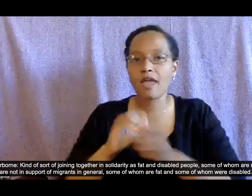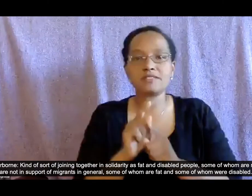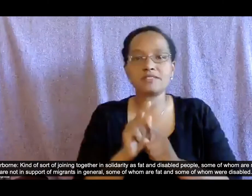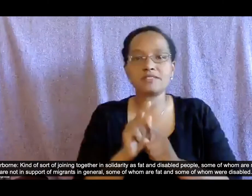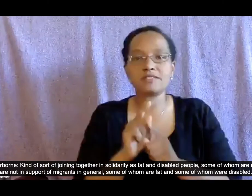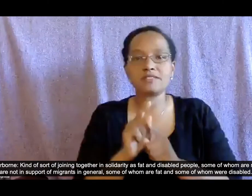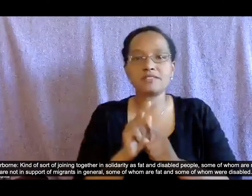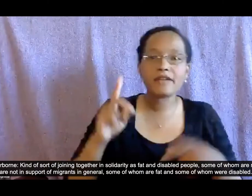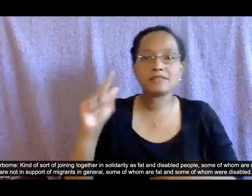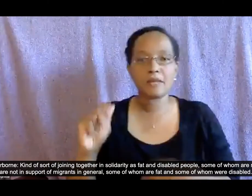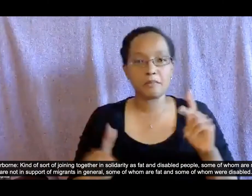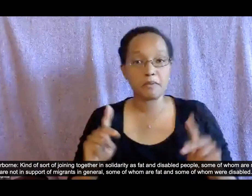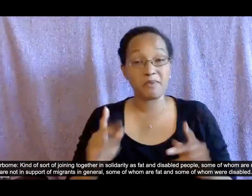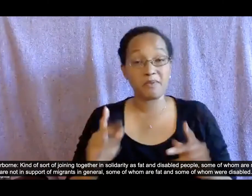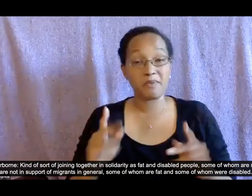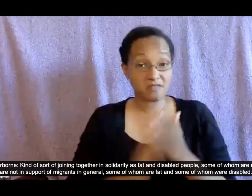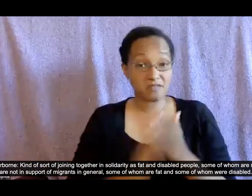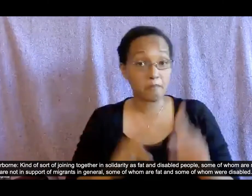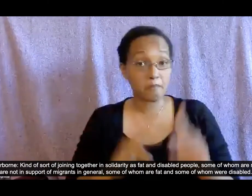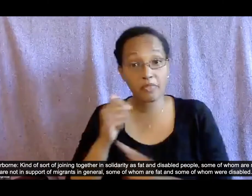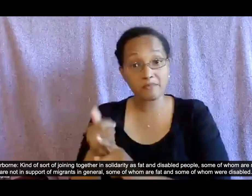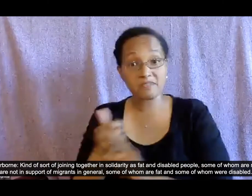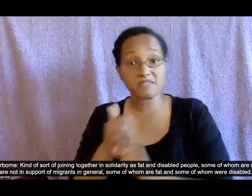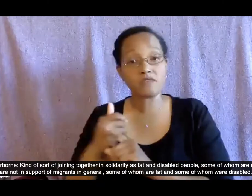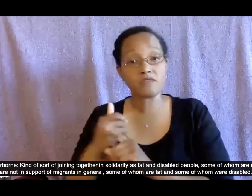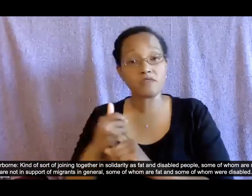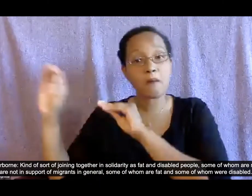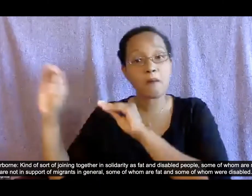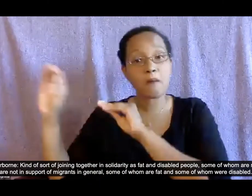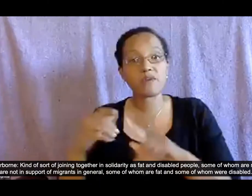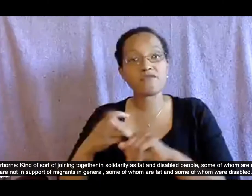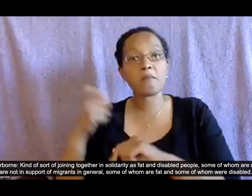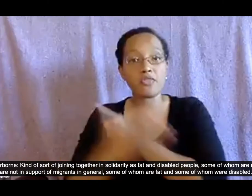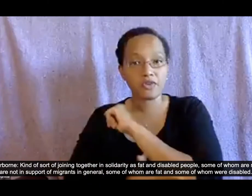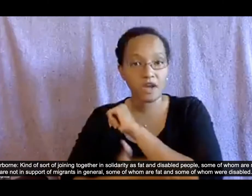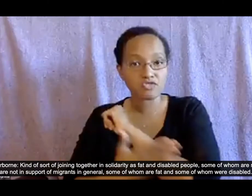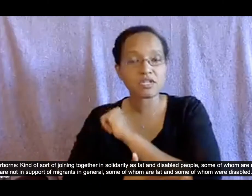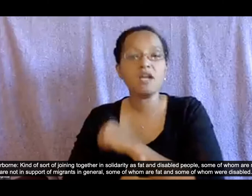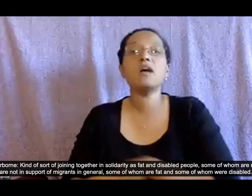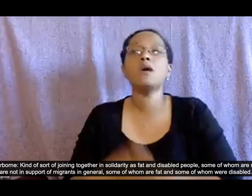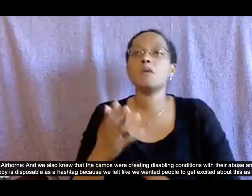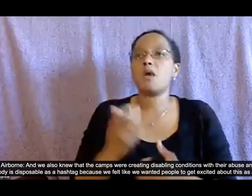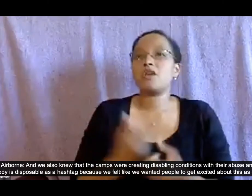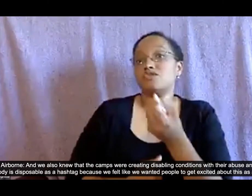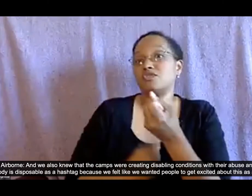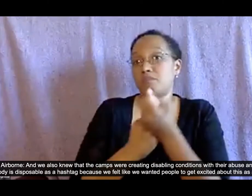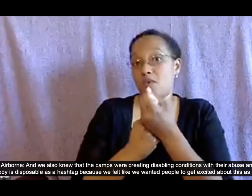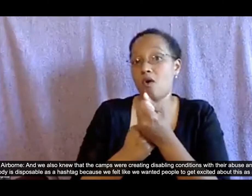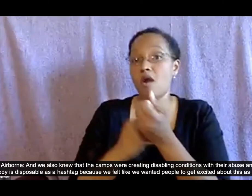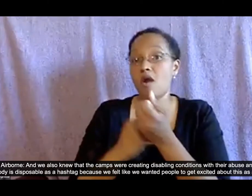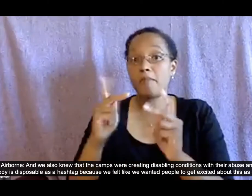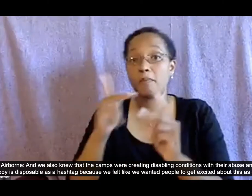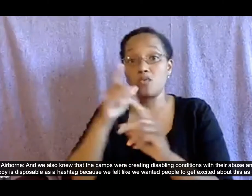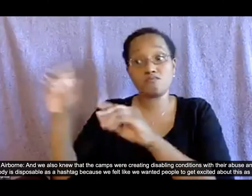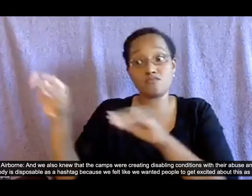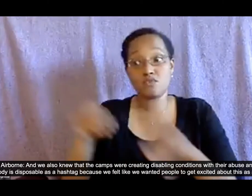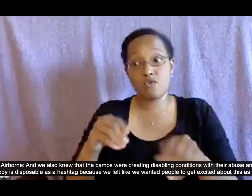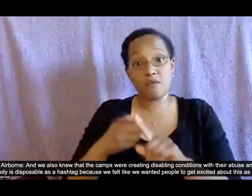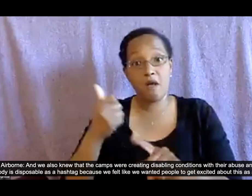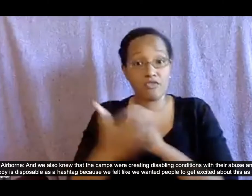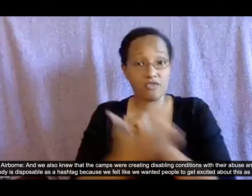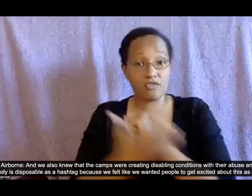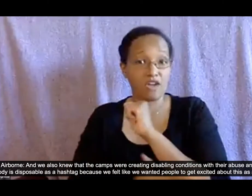in support of migrants in general some of whom are fat and some of whom are disabled and we also knew that